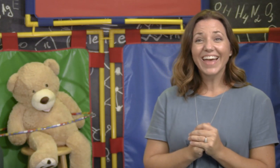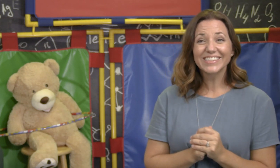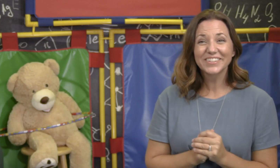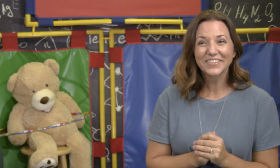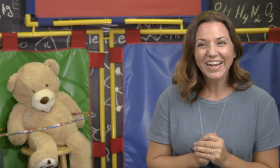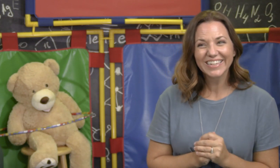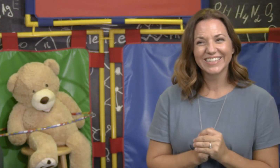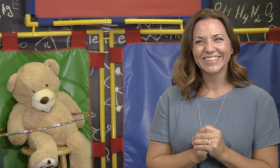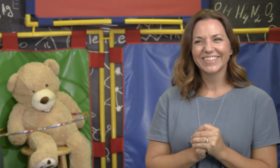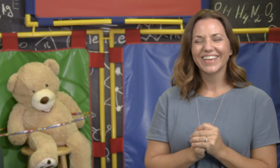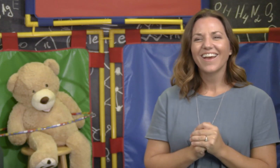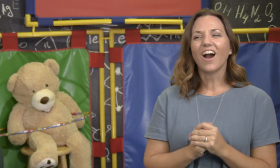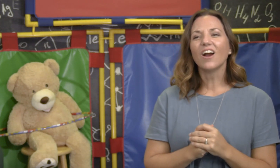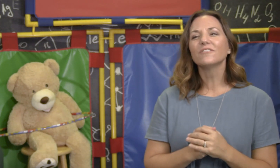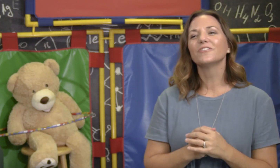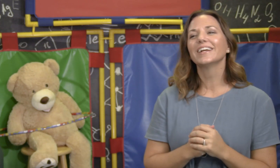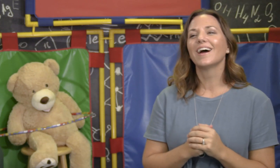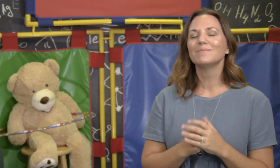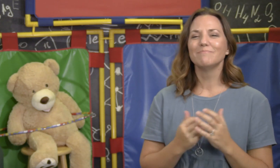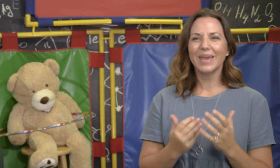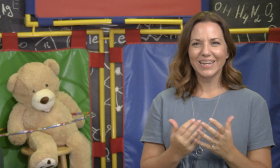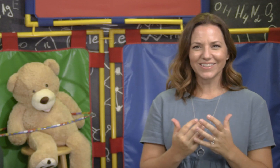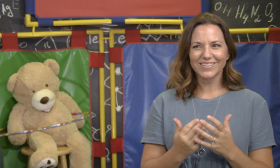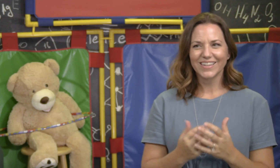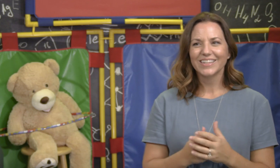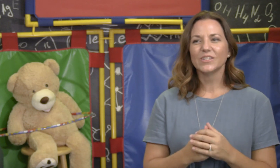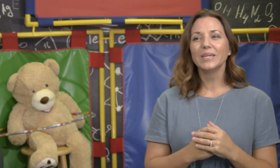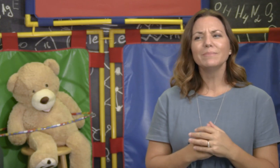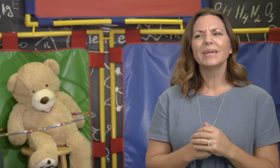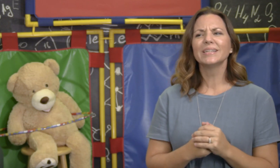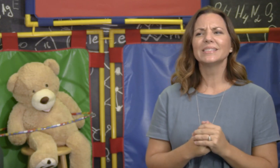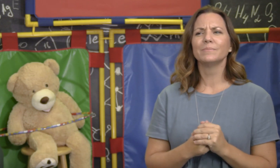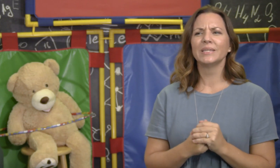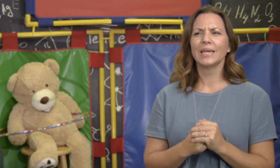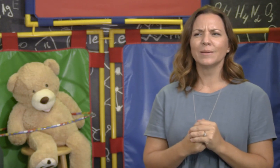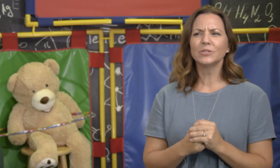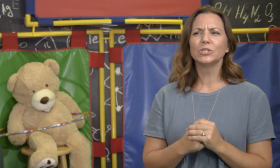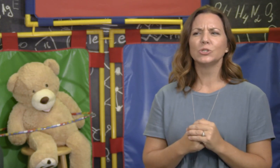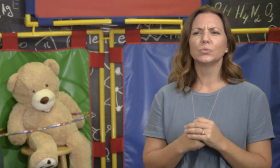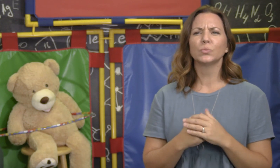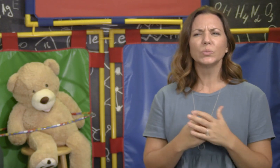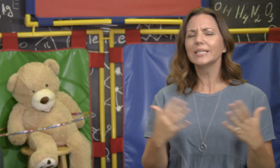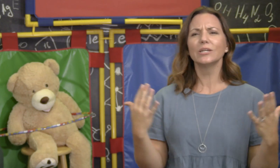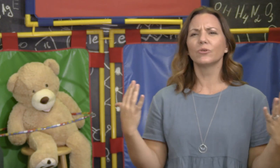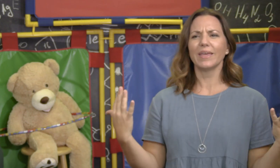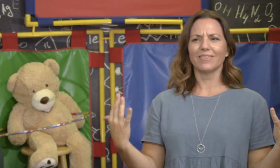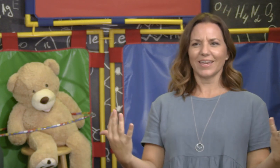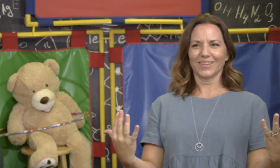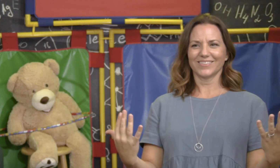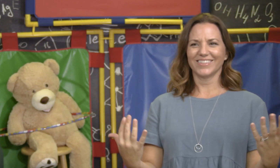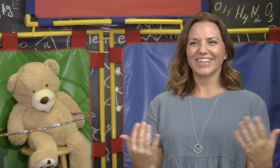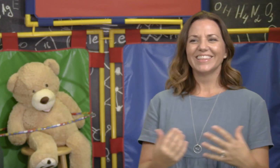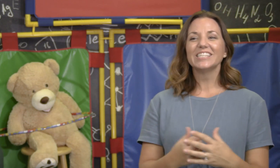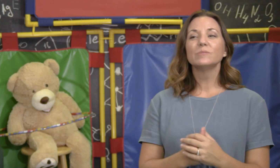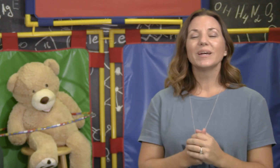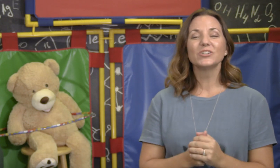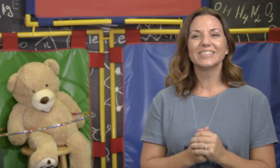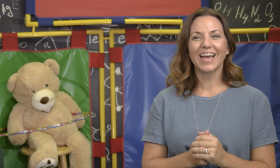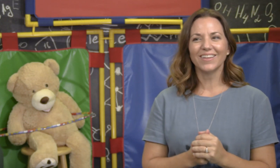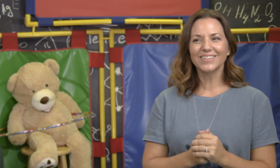That's great! Our friend God made us, so he made us to be able to do really great things. These special talents